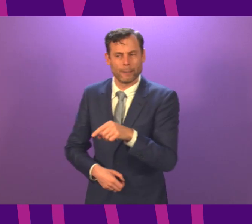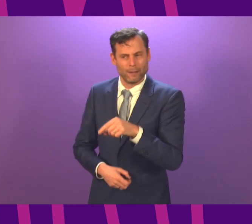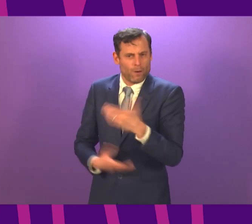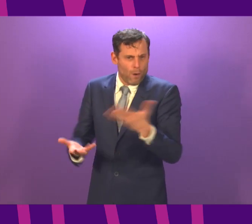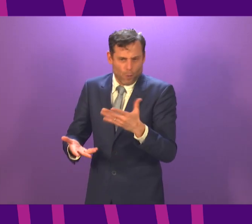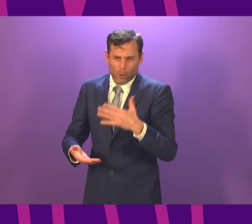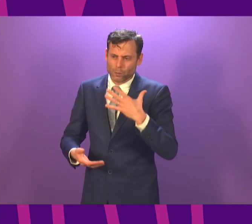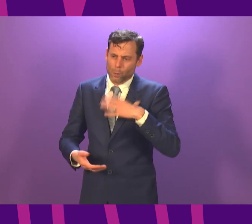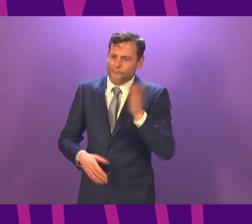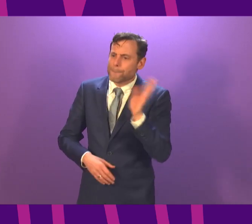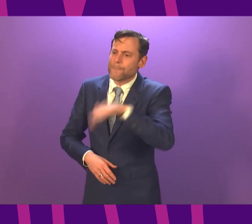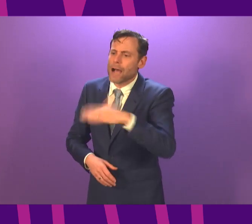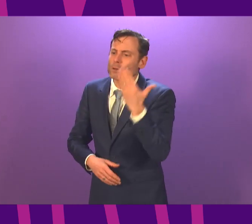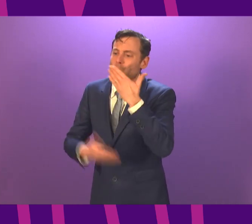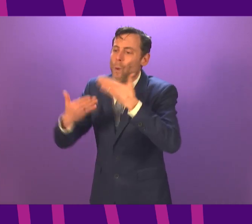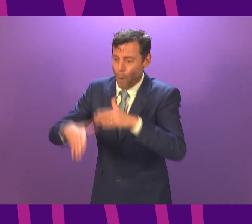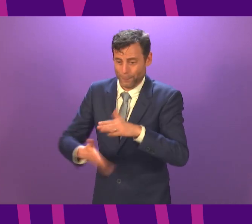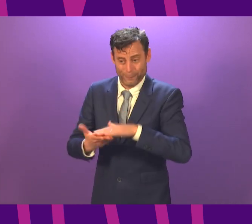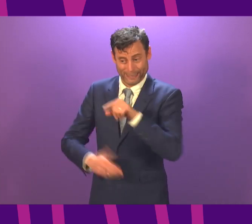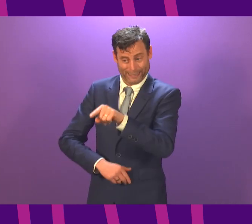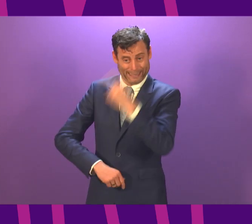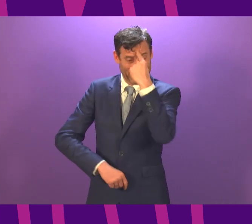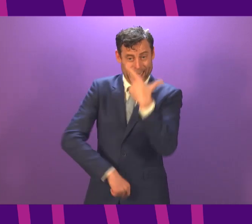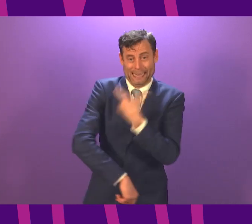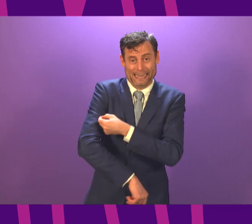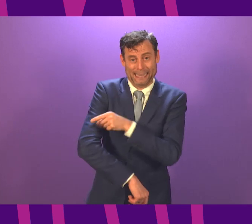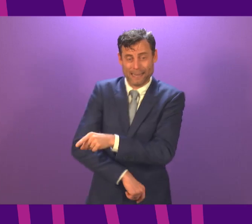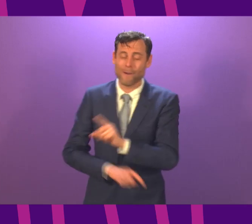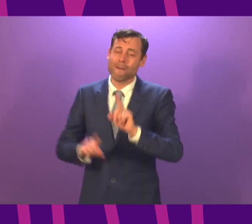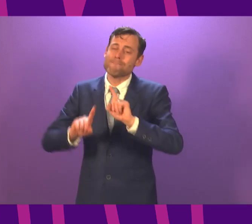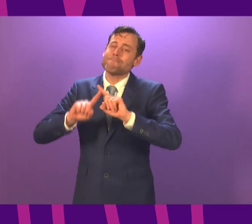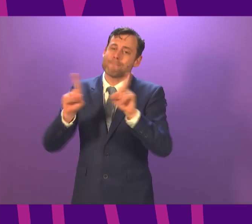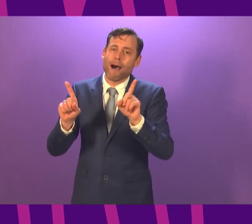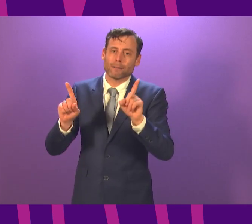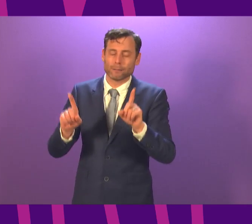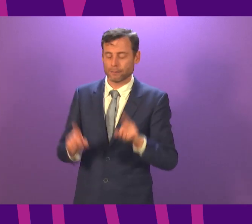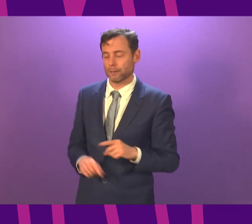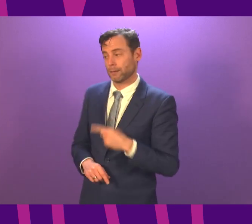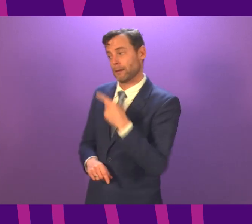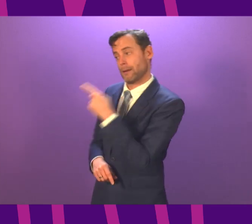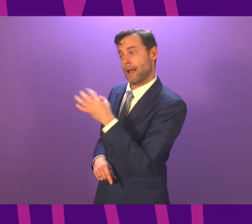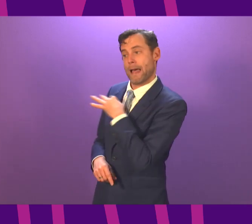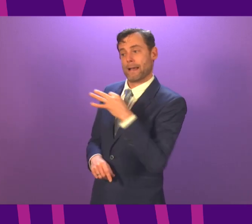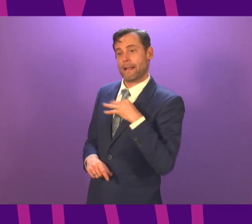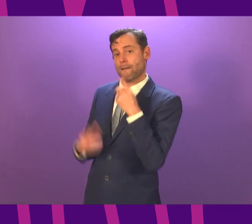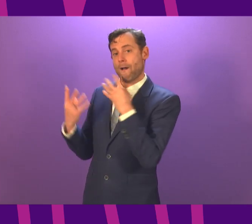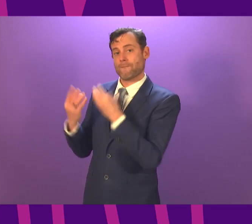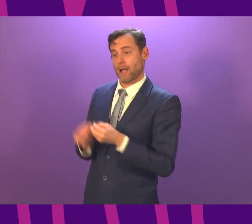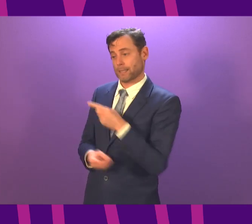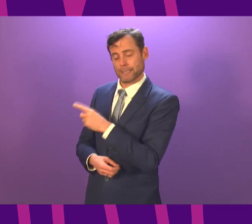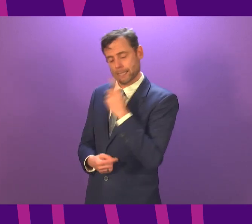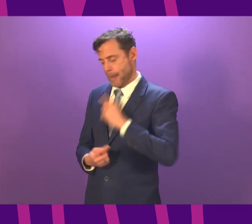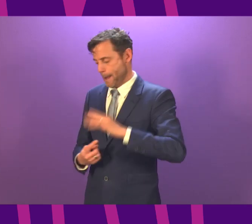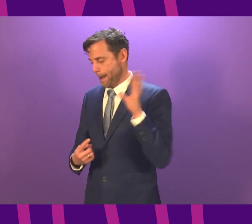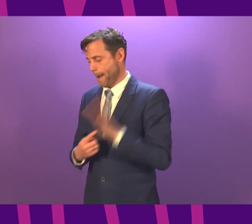determination to get schools reopened. But we have very clear expert clinical advice about the need to